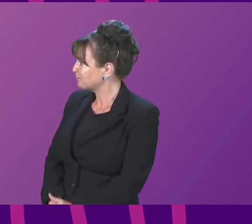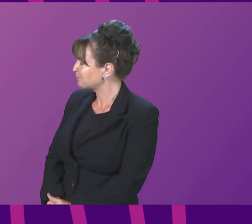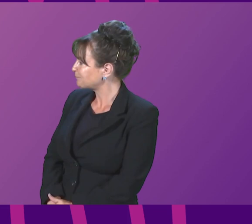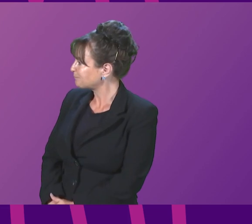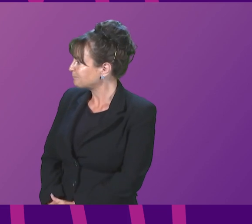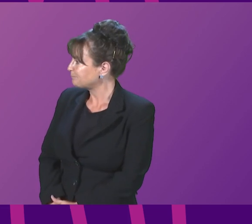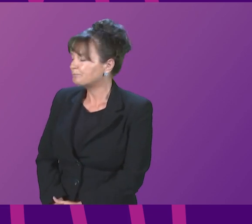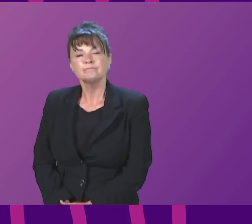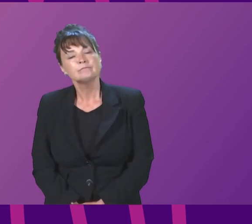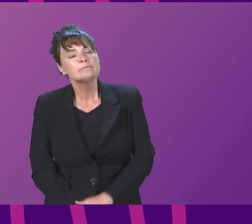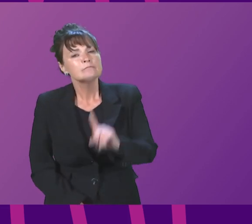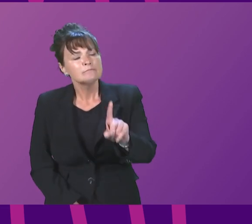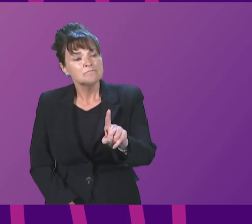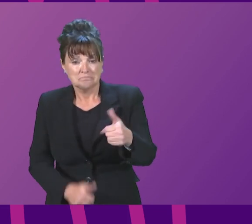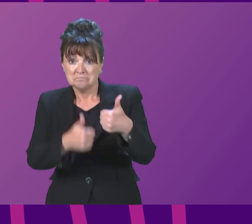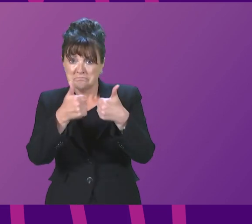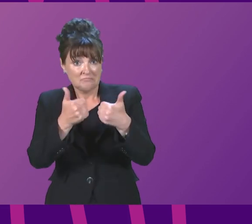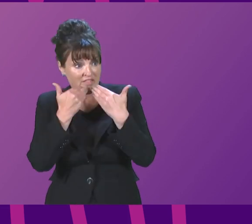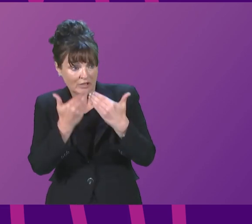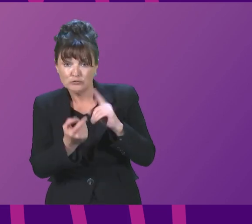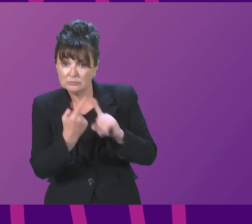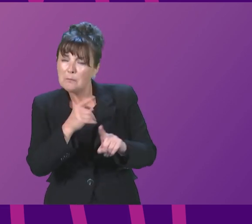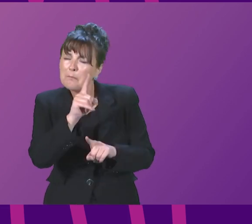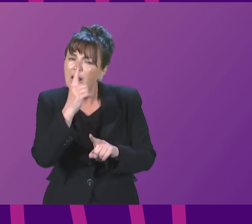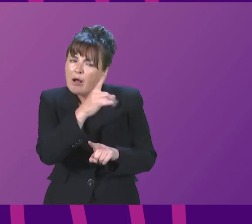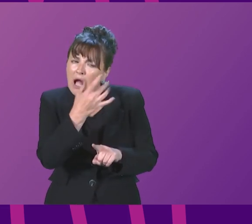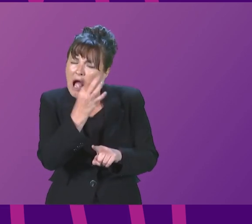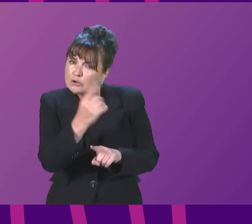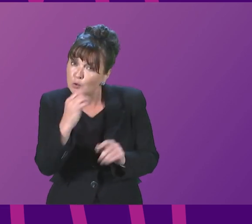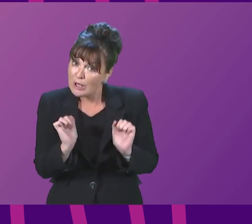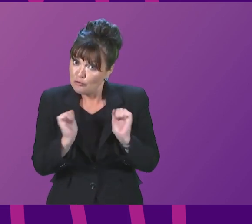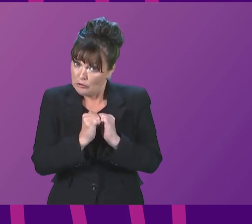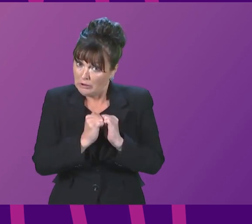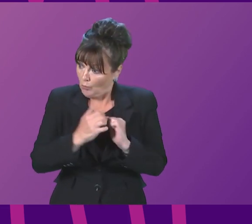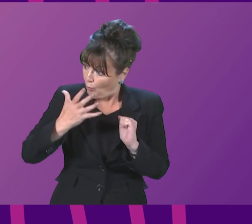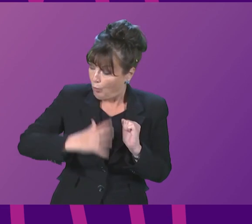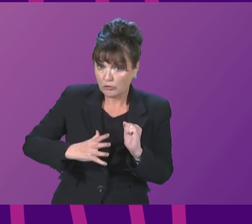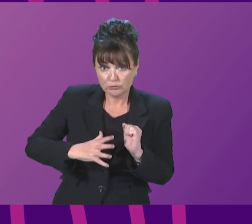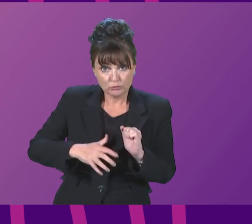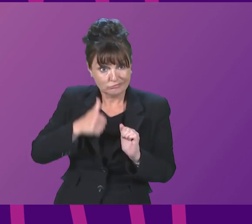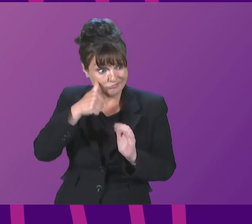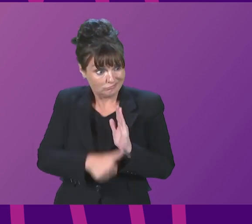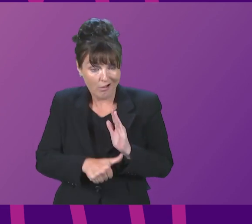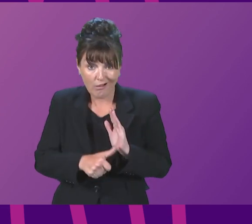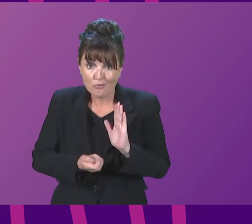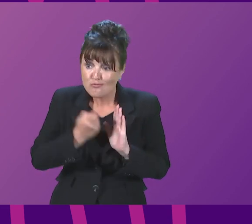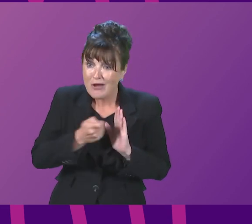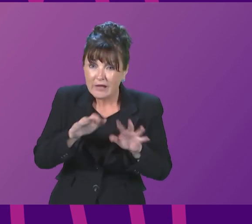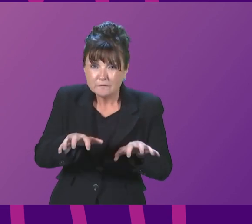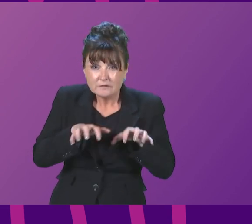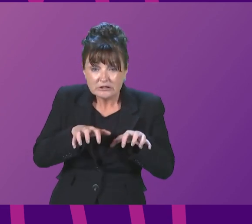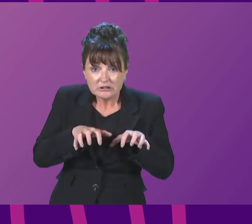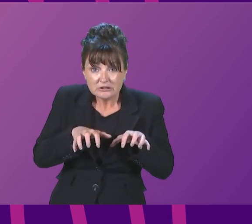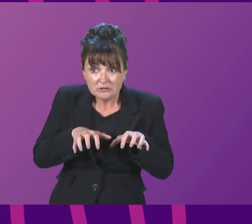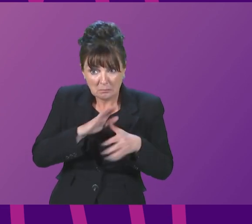response Does she agree with me that the ambition she outlined in the programme for government to introduce a rent freeze and a halt to evictions puts the Scottish Government far